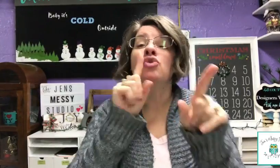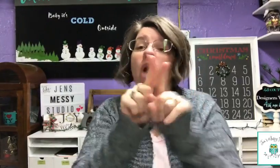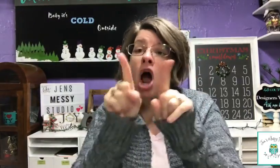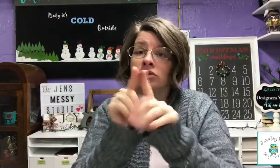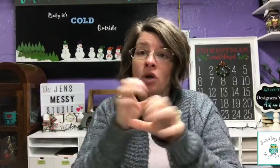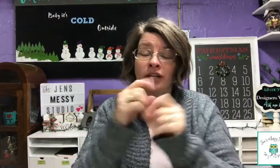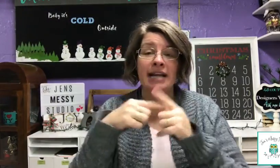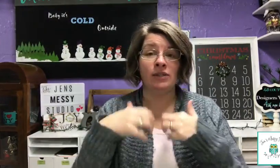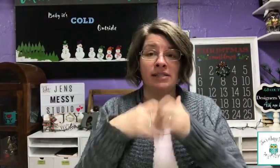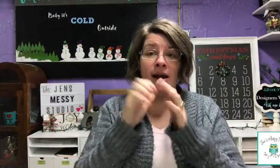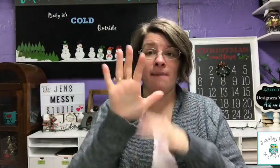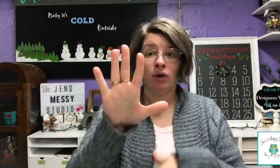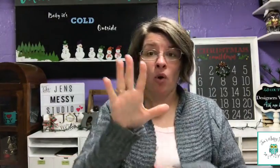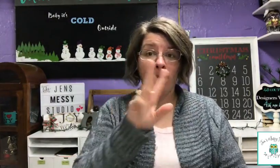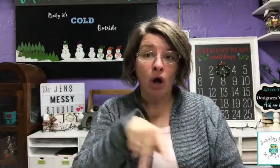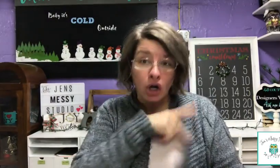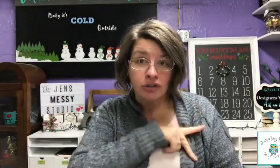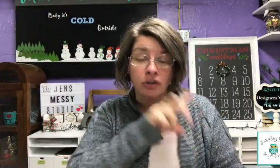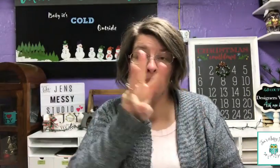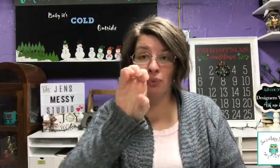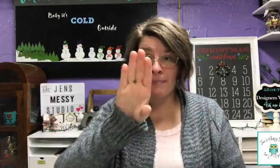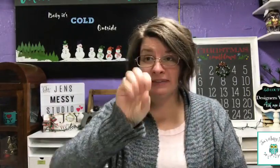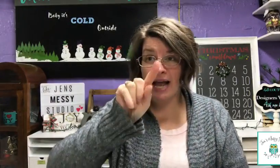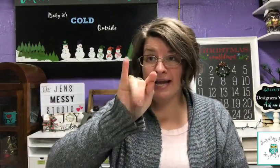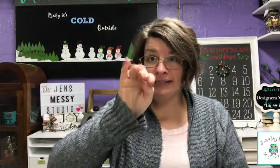you will also get yourself a Google Postal website.